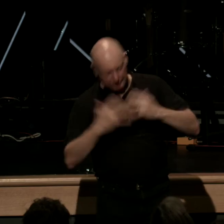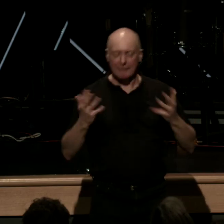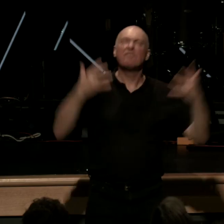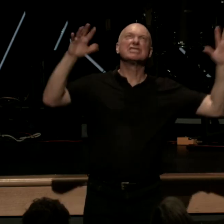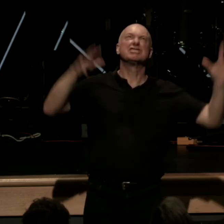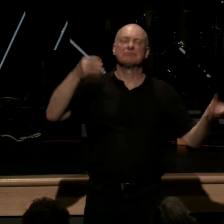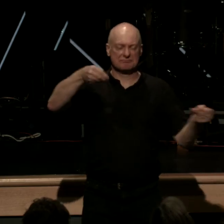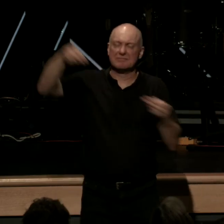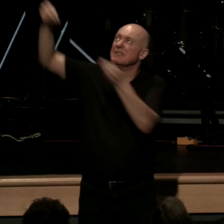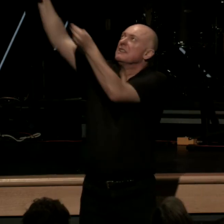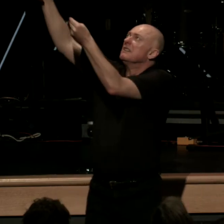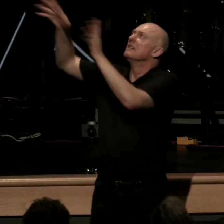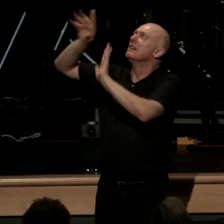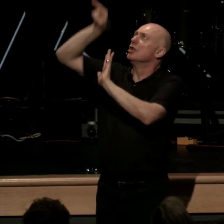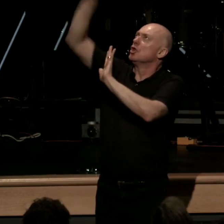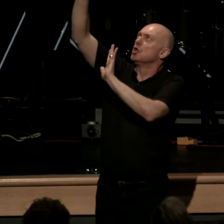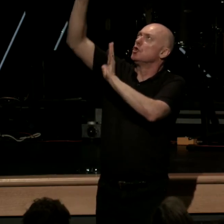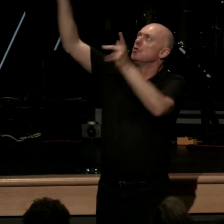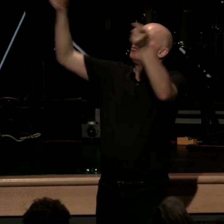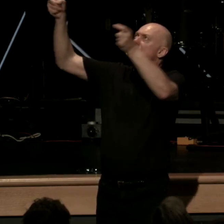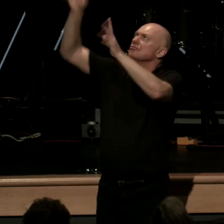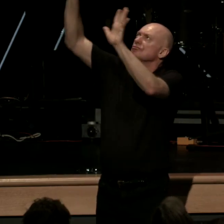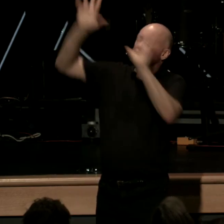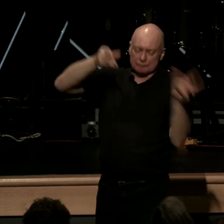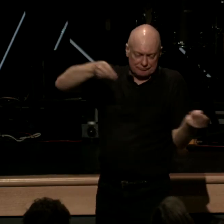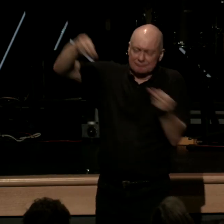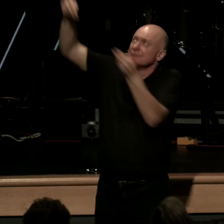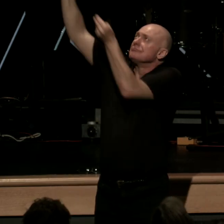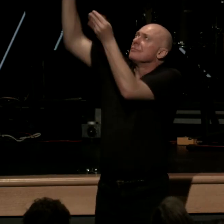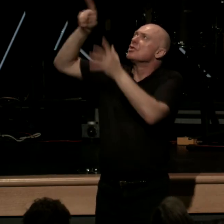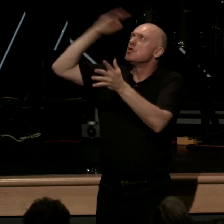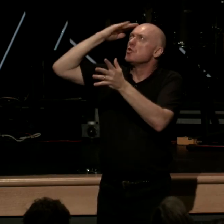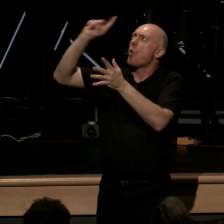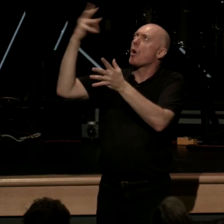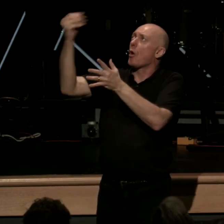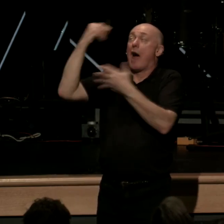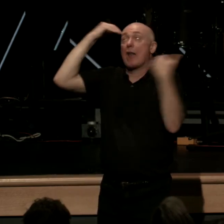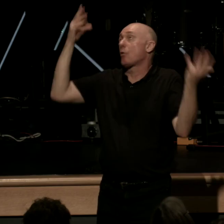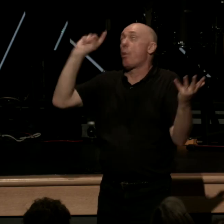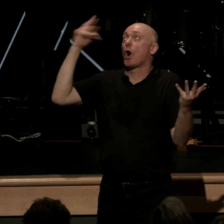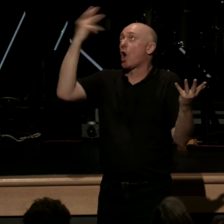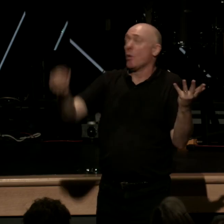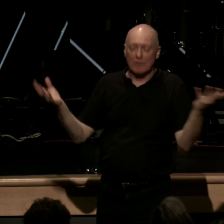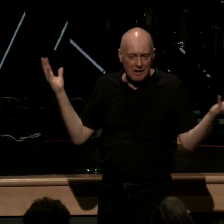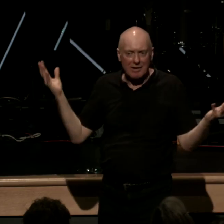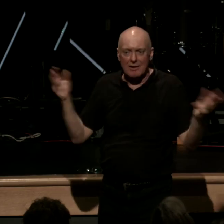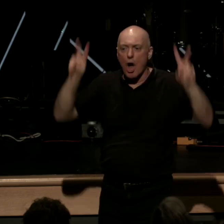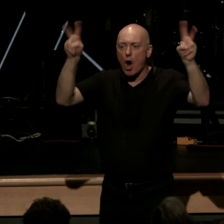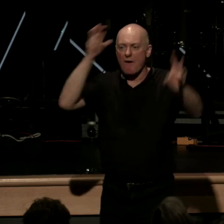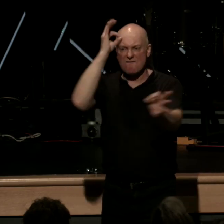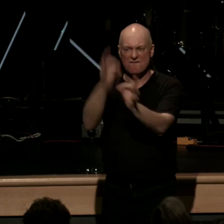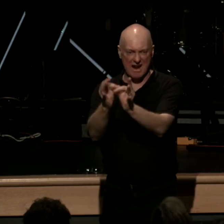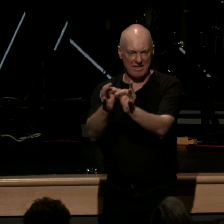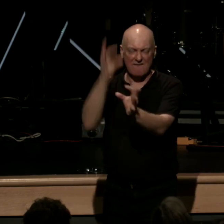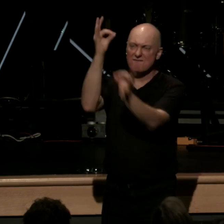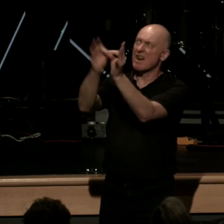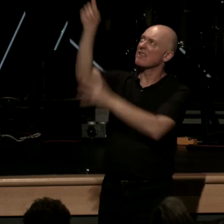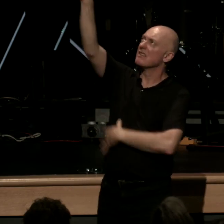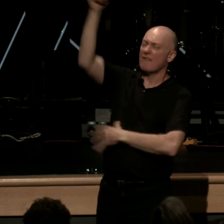you you take the wheel jesus you know where to go i don't that's called faith that's called faith